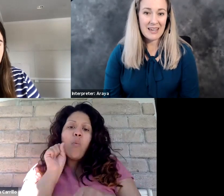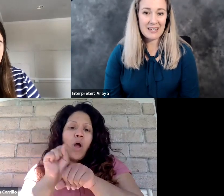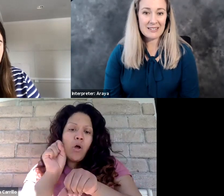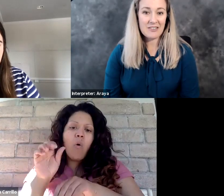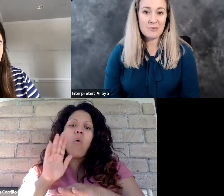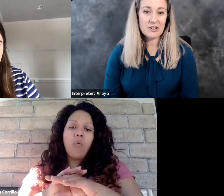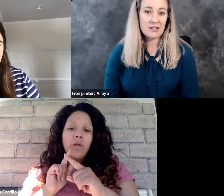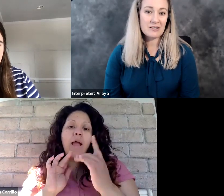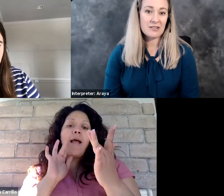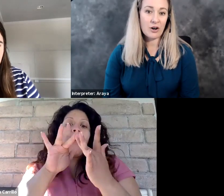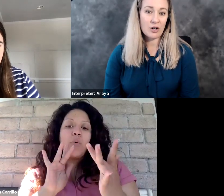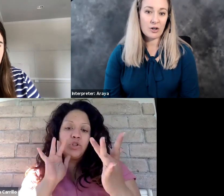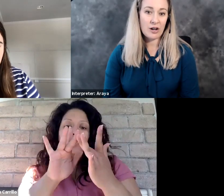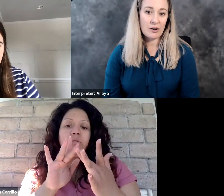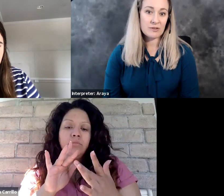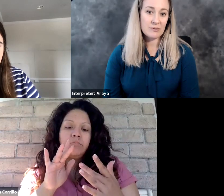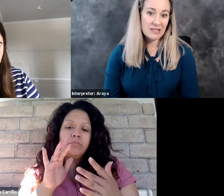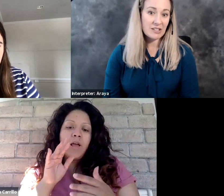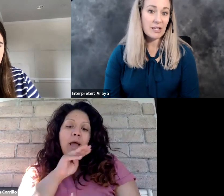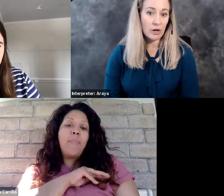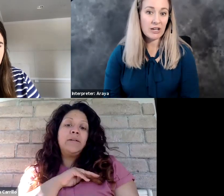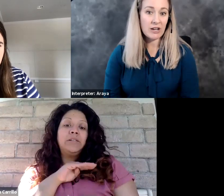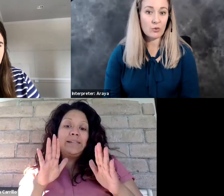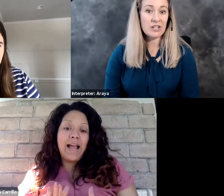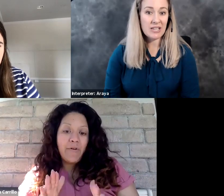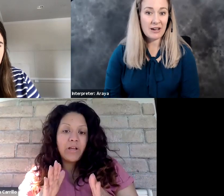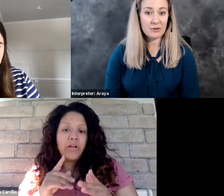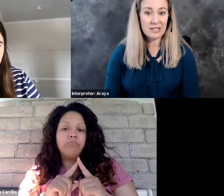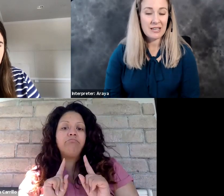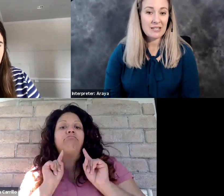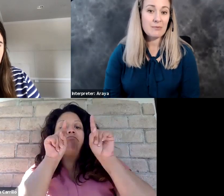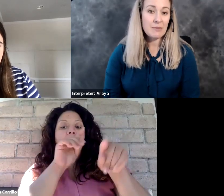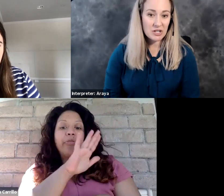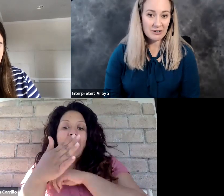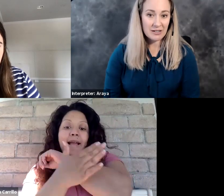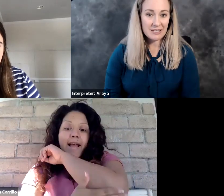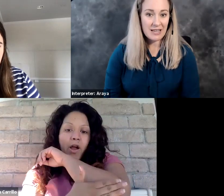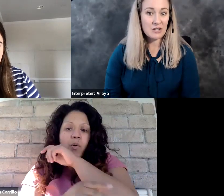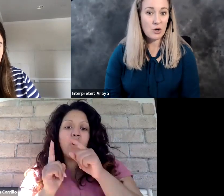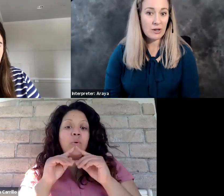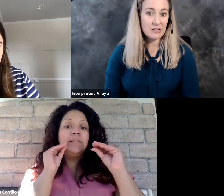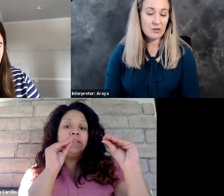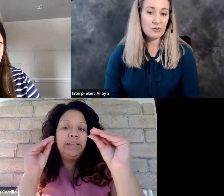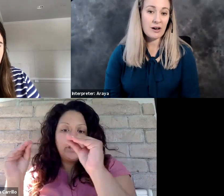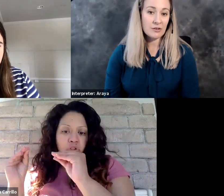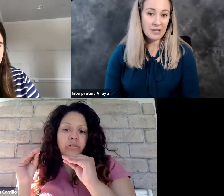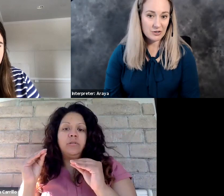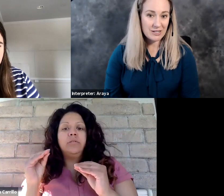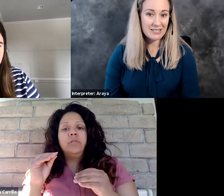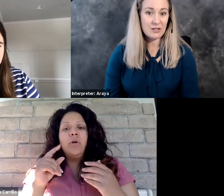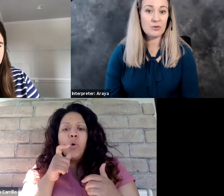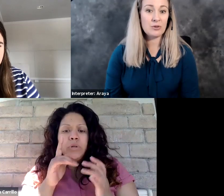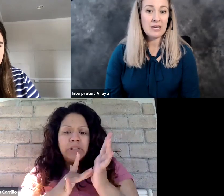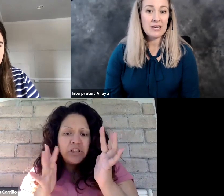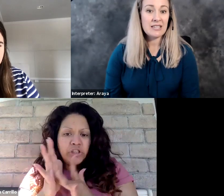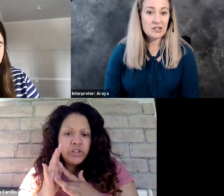And Deaf Missions are, uh, specifically working on reaching out to the missionaries and going to other countries